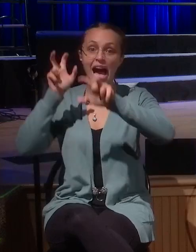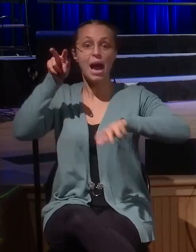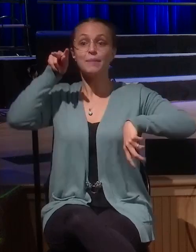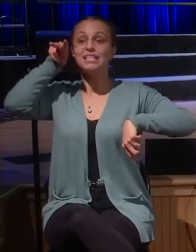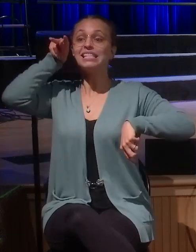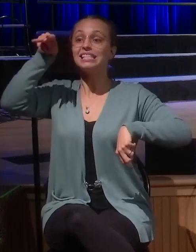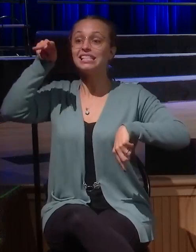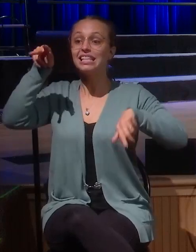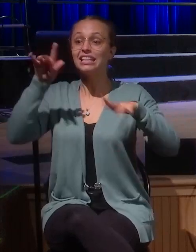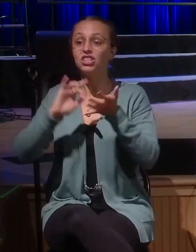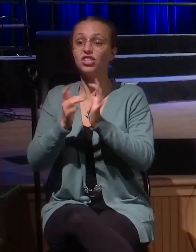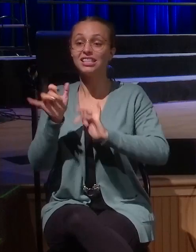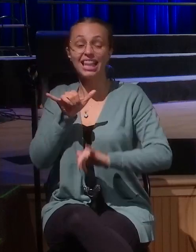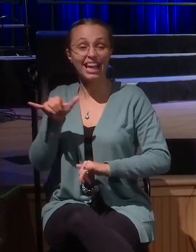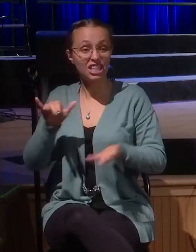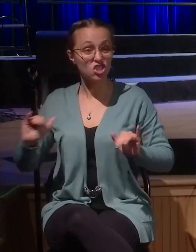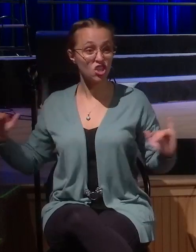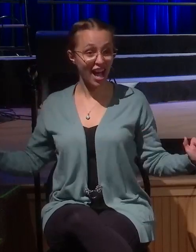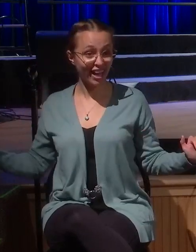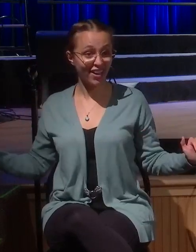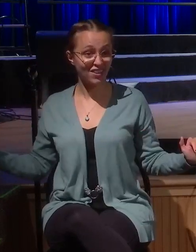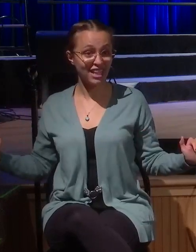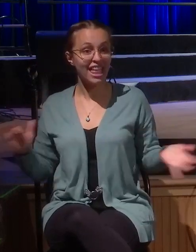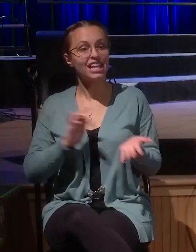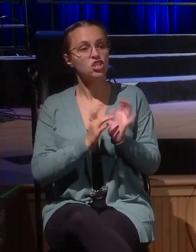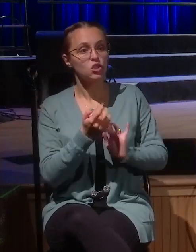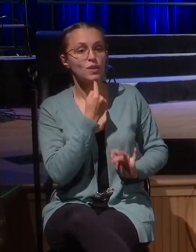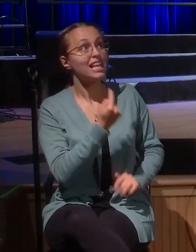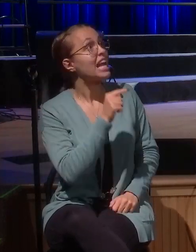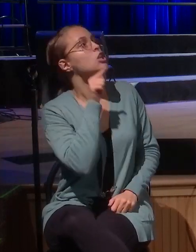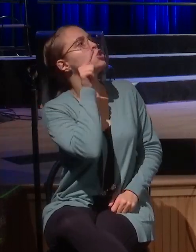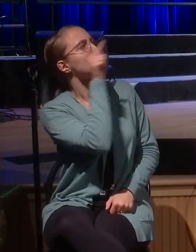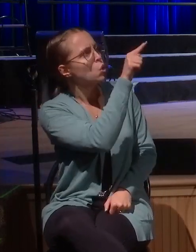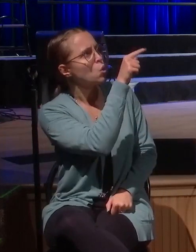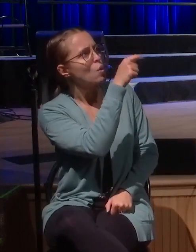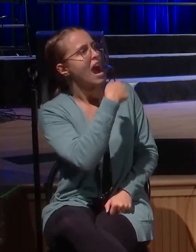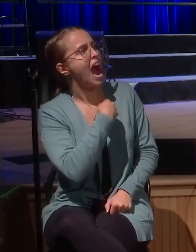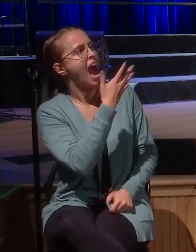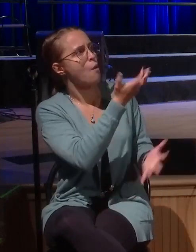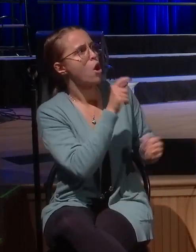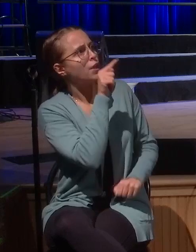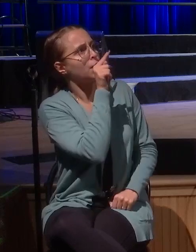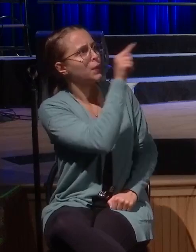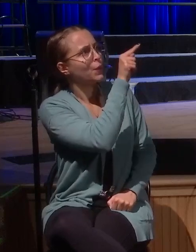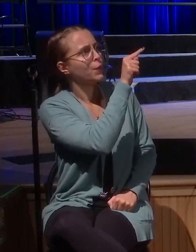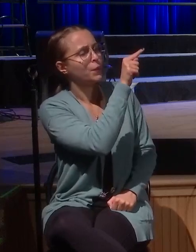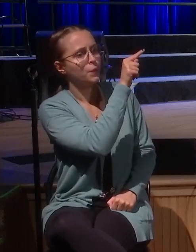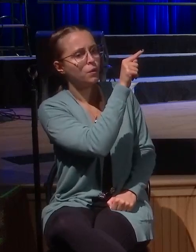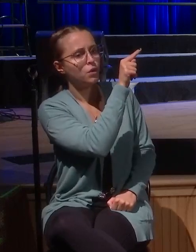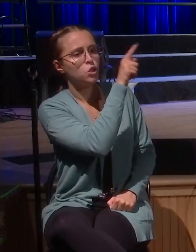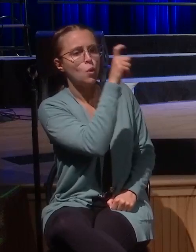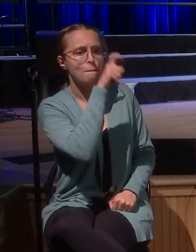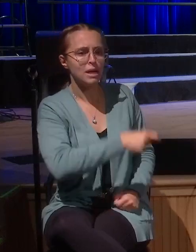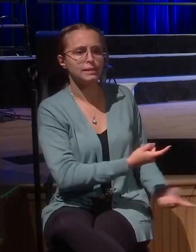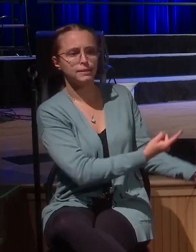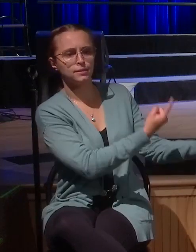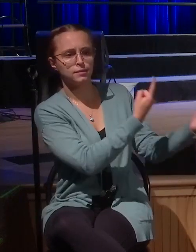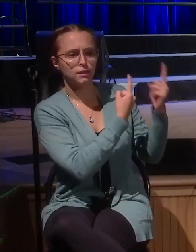and says, you, I want to talk to you immediately. I must come with you. And he gladly receives it and then he takes his